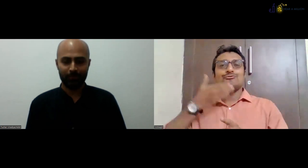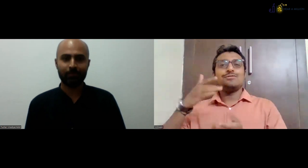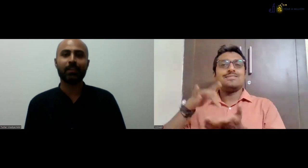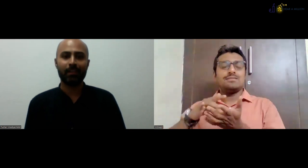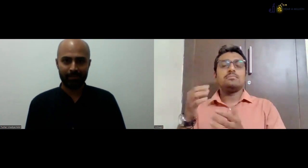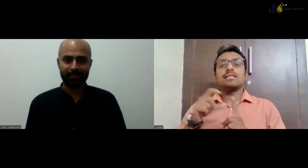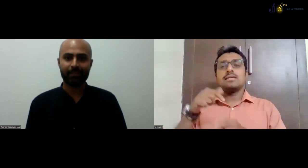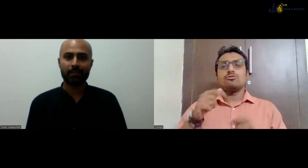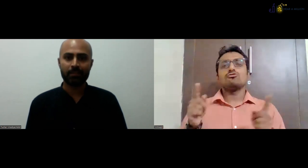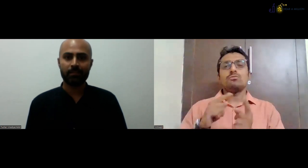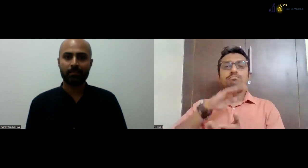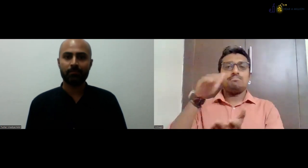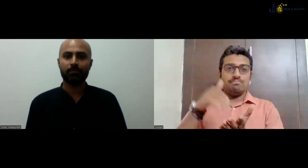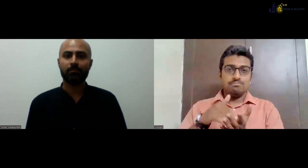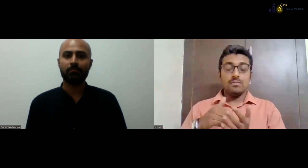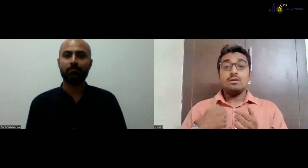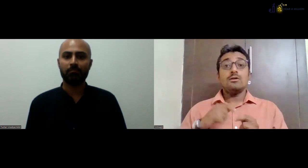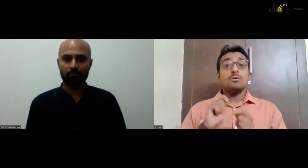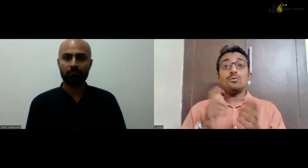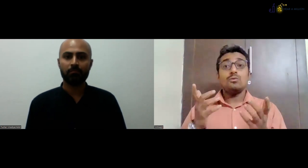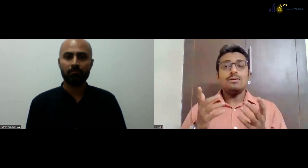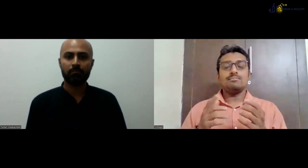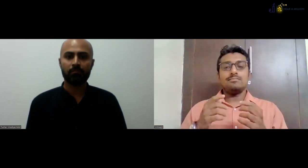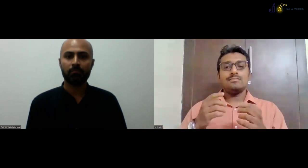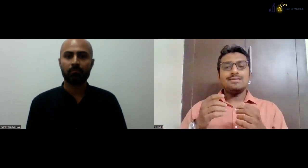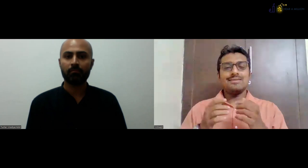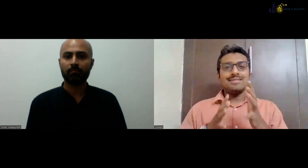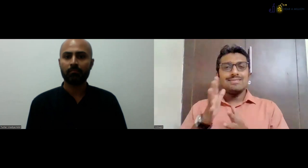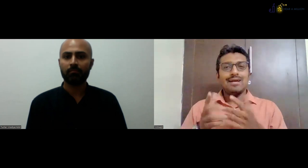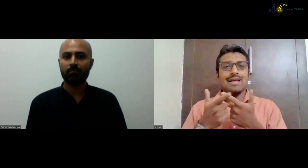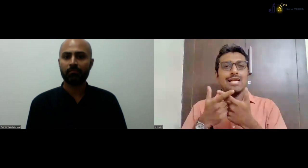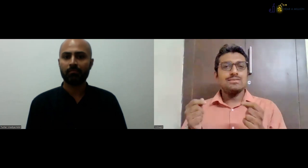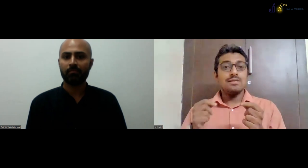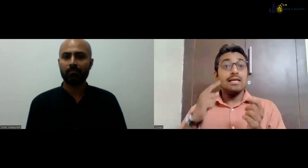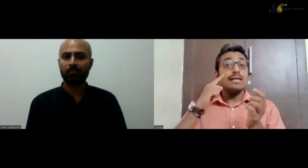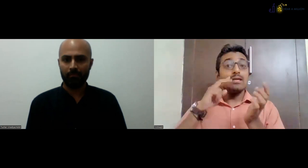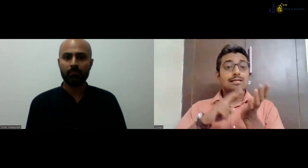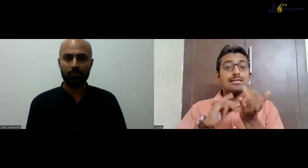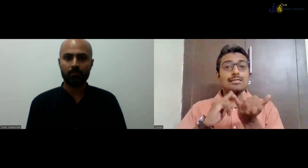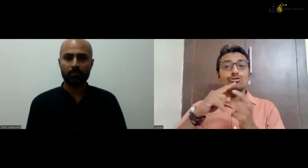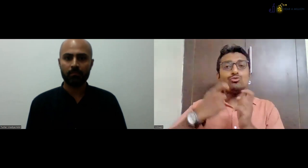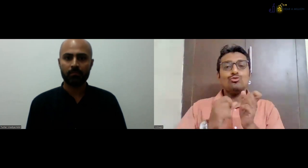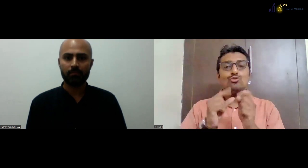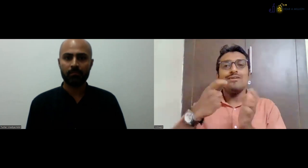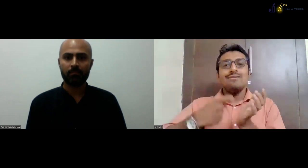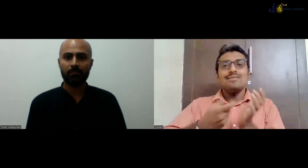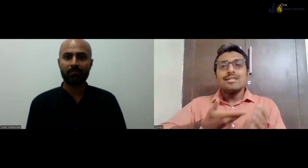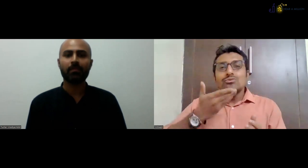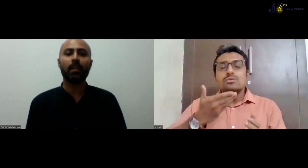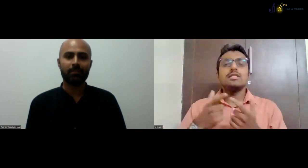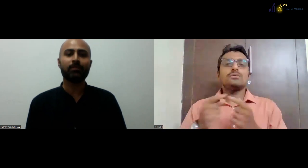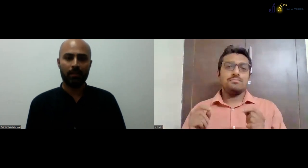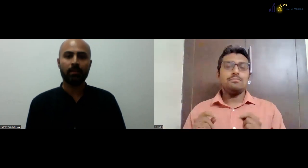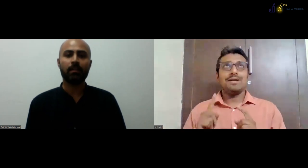ISLRTC, Indian Sign Language Research and Training Center. This is a sign of ISLRTC. So I'm working on sign